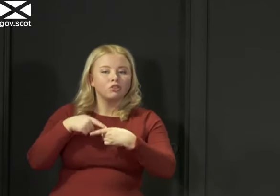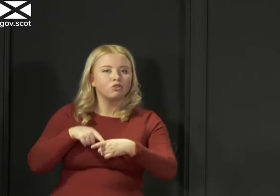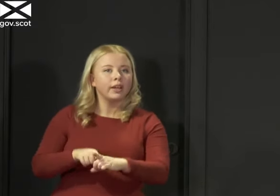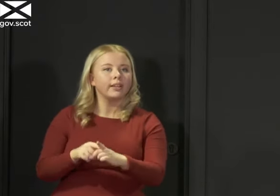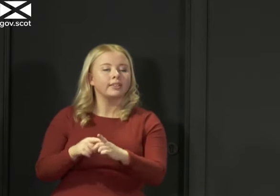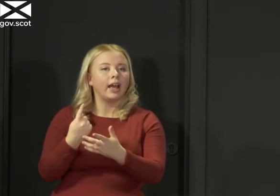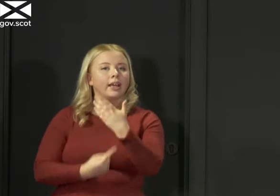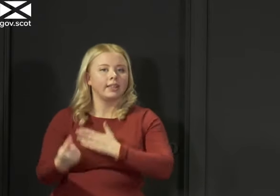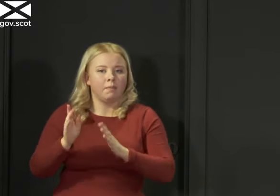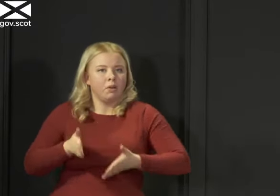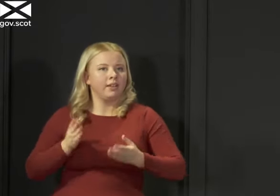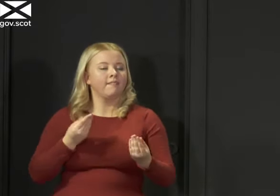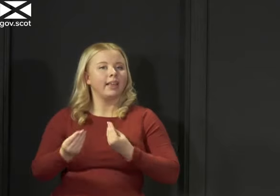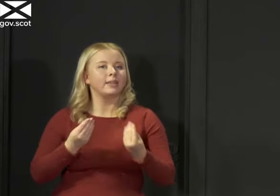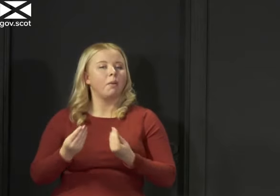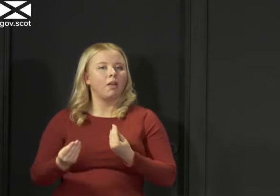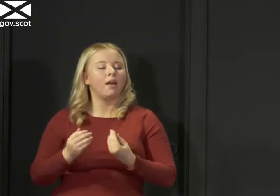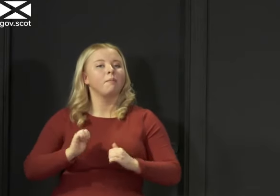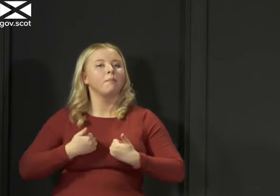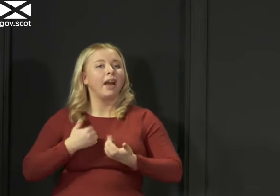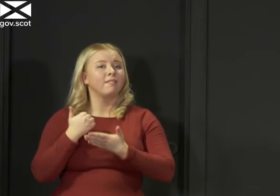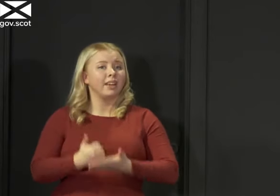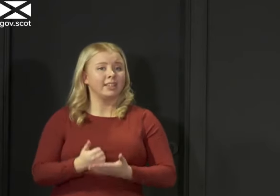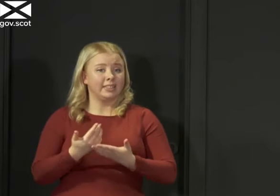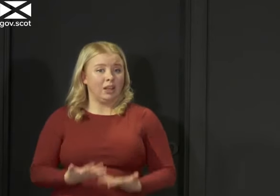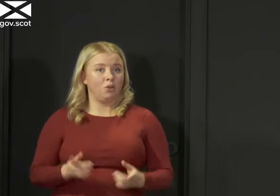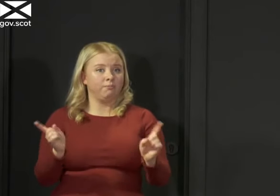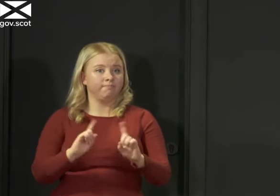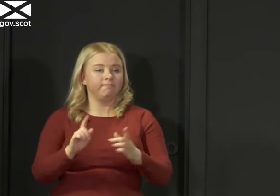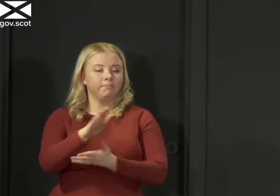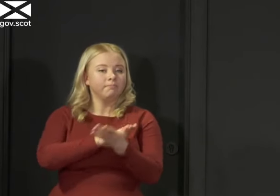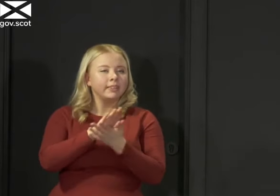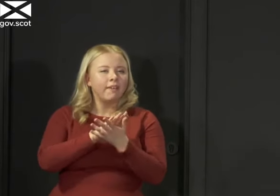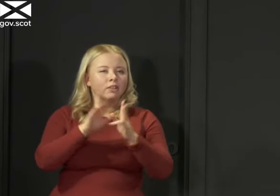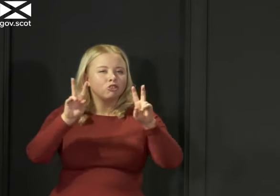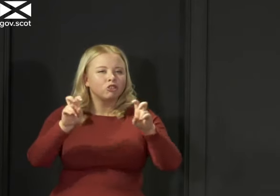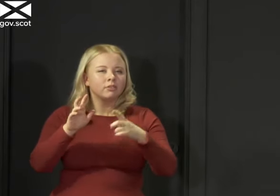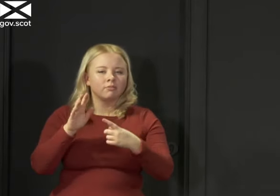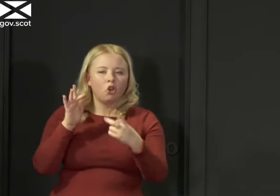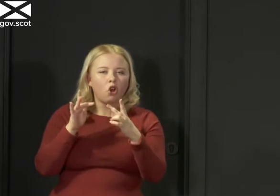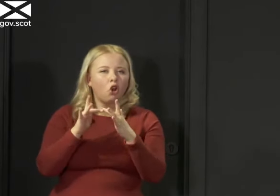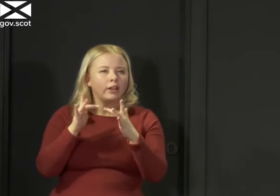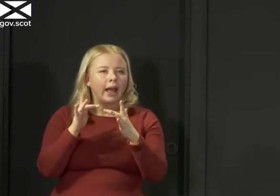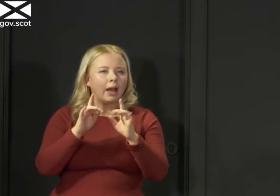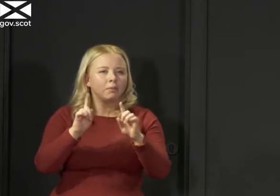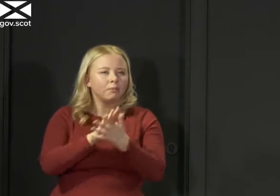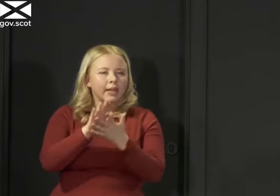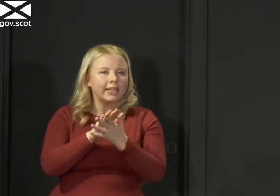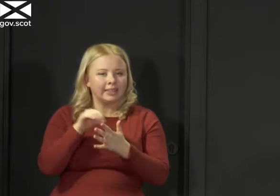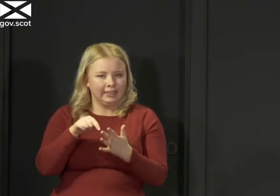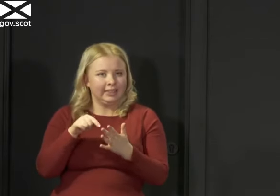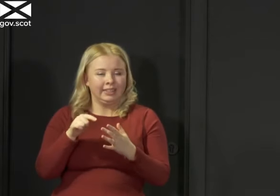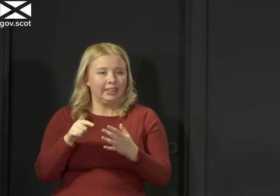adapting to that. But the advice I have right now is that that definition of a contact that was the one that we